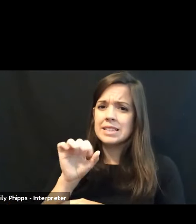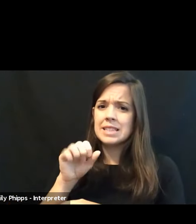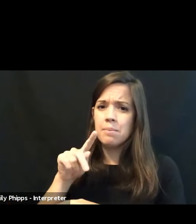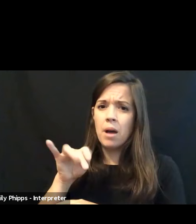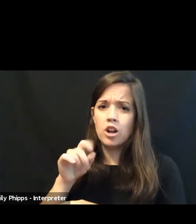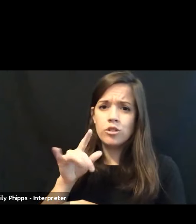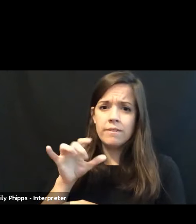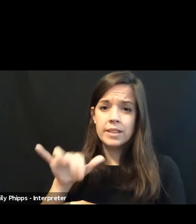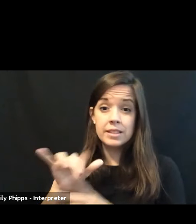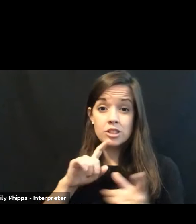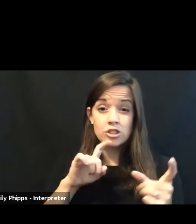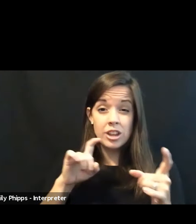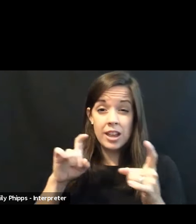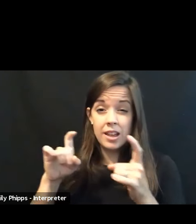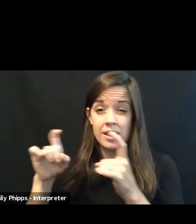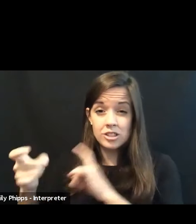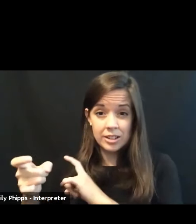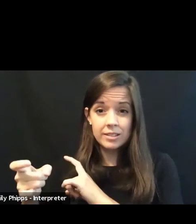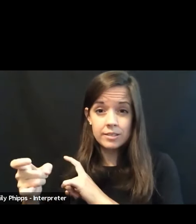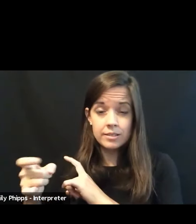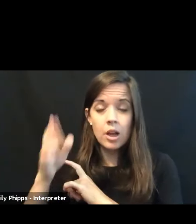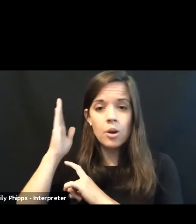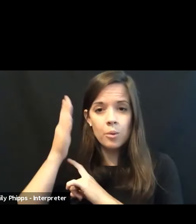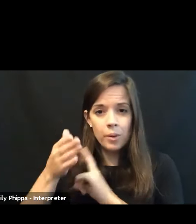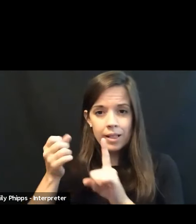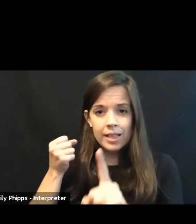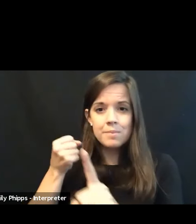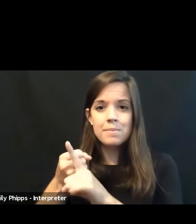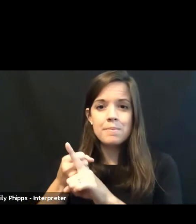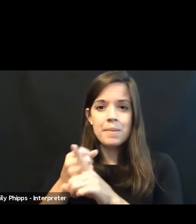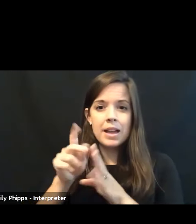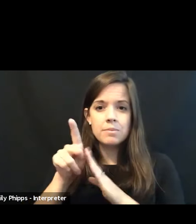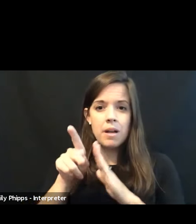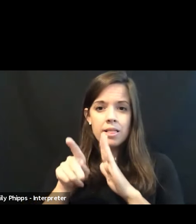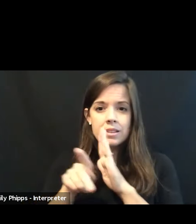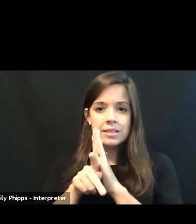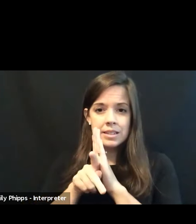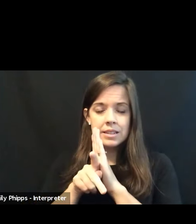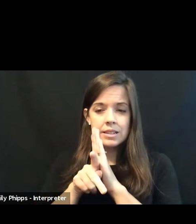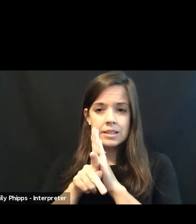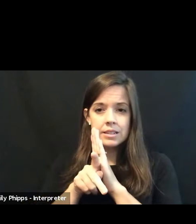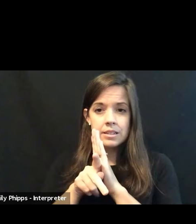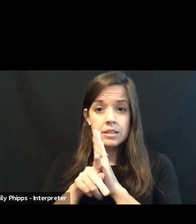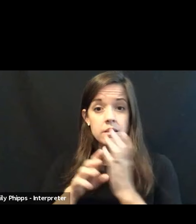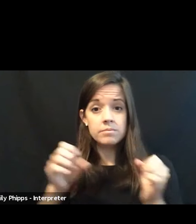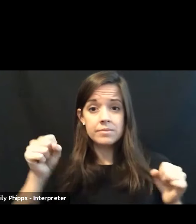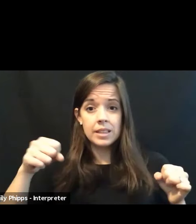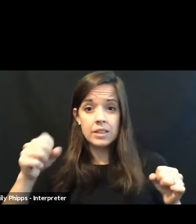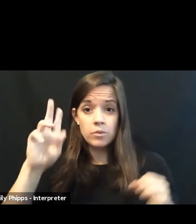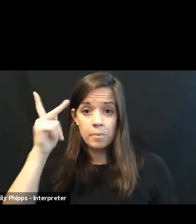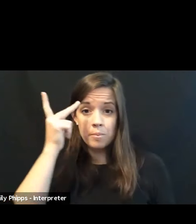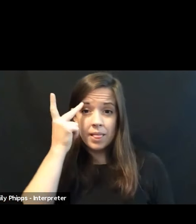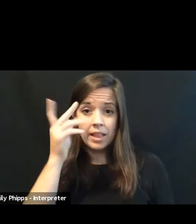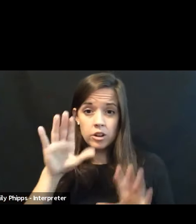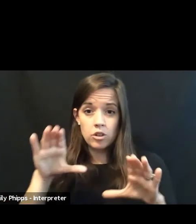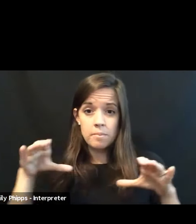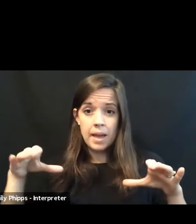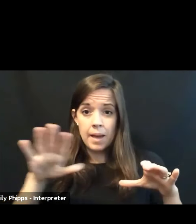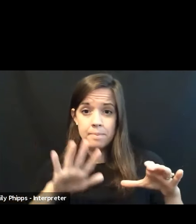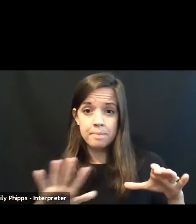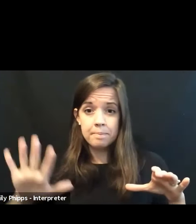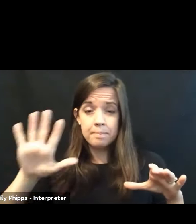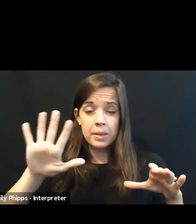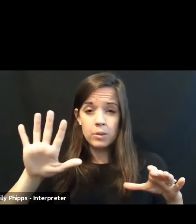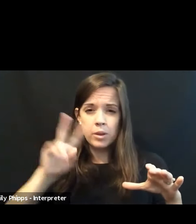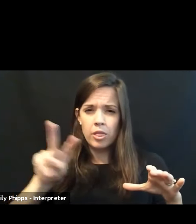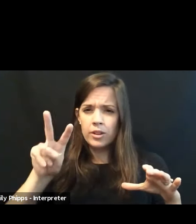this country, is going to affect policy. So certainly from a political map, when we look at how districts are